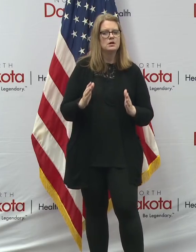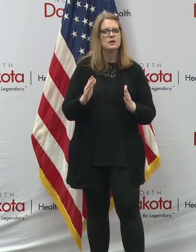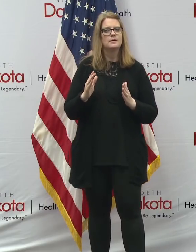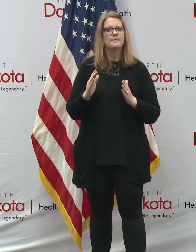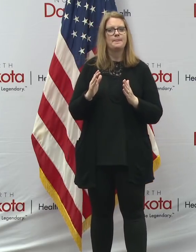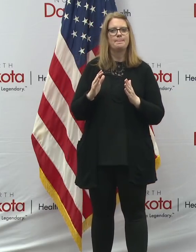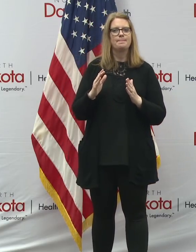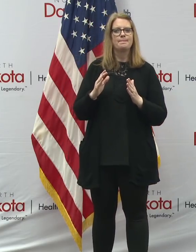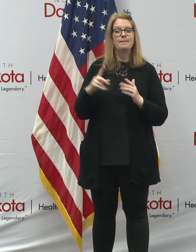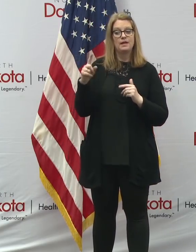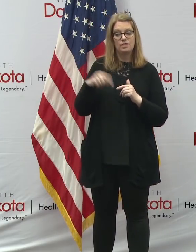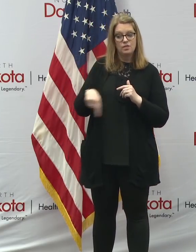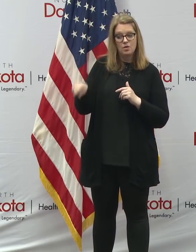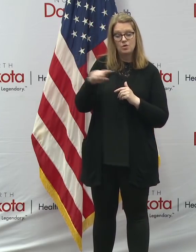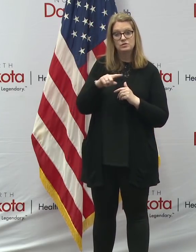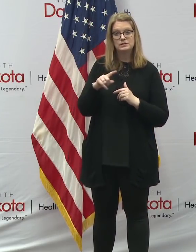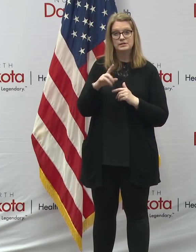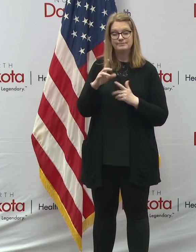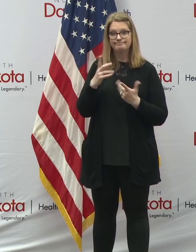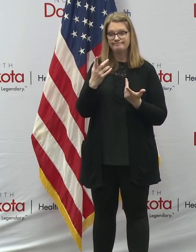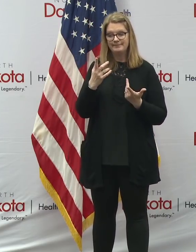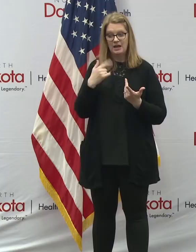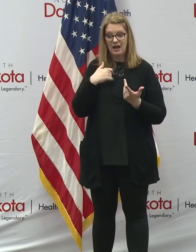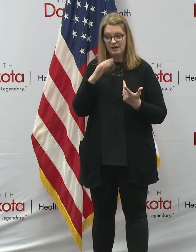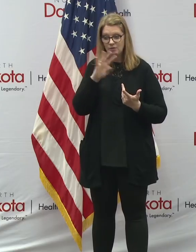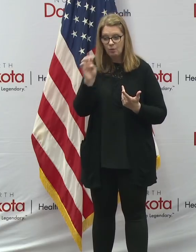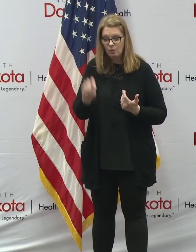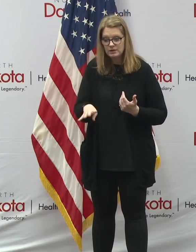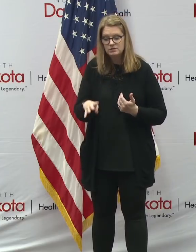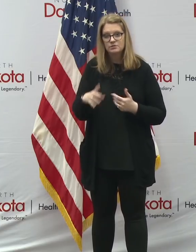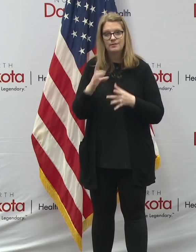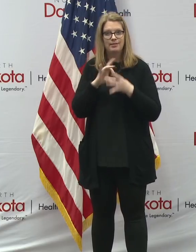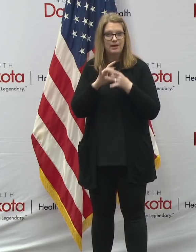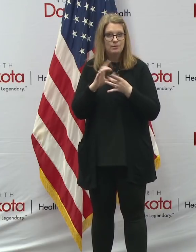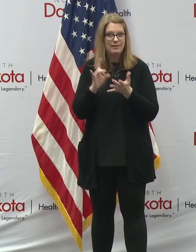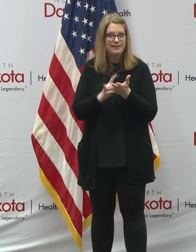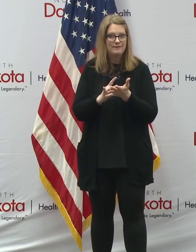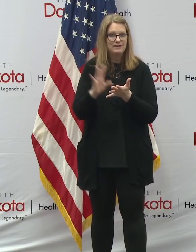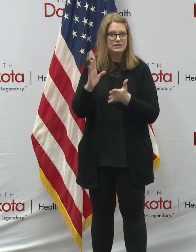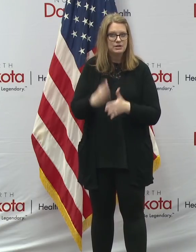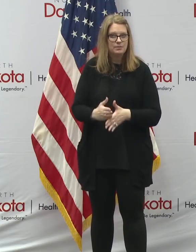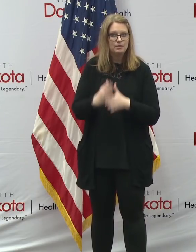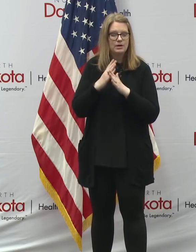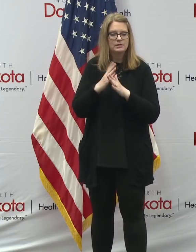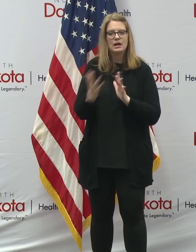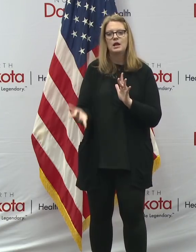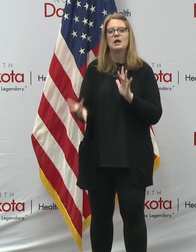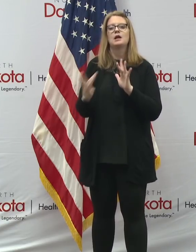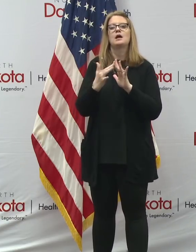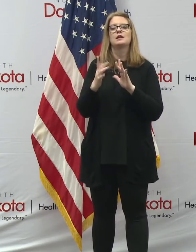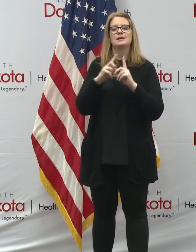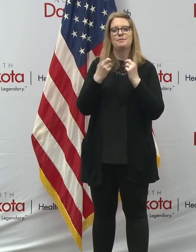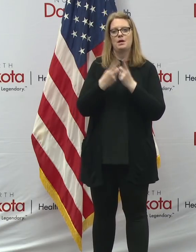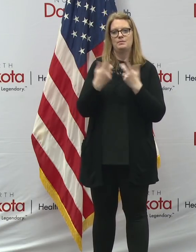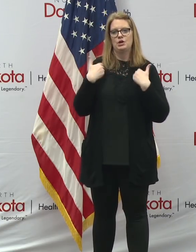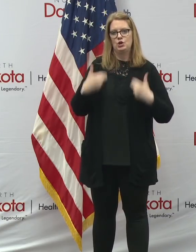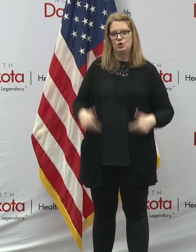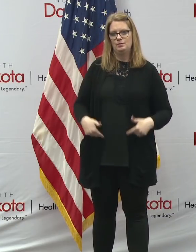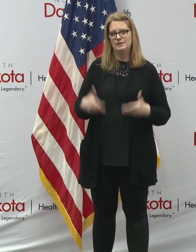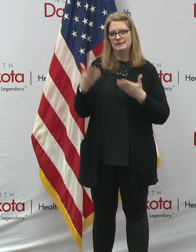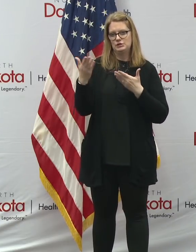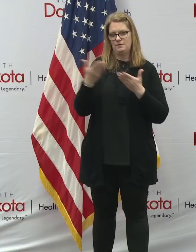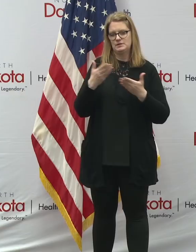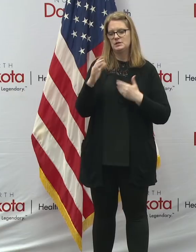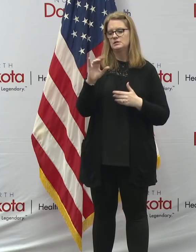those that have questions as it relates to eviction prevention to reach out to the Department of Human Services and Jessica Thomason,